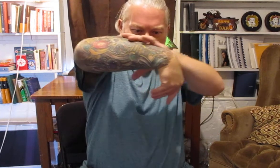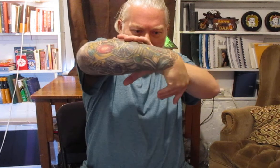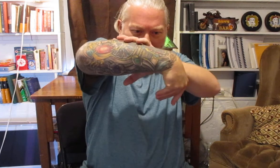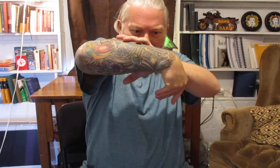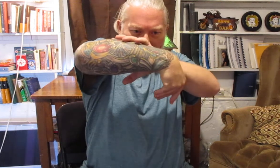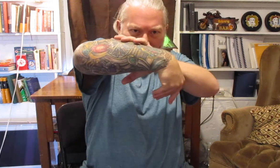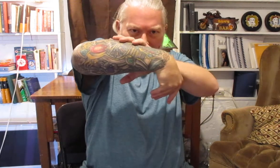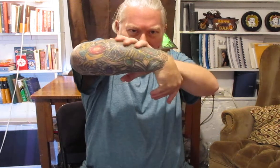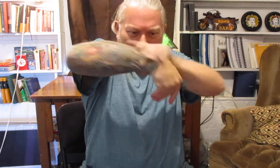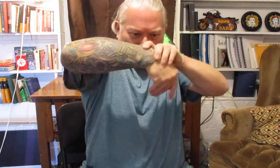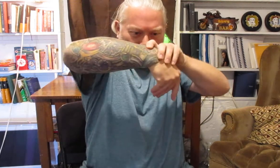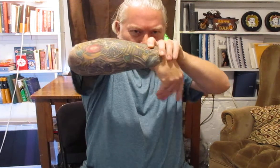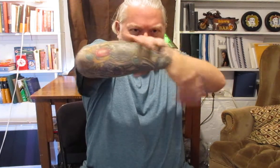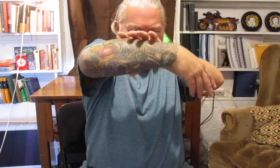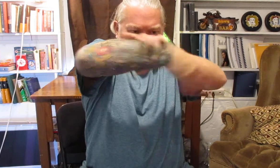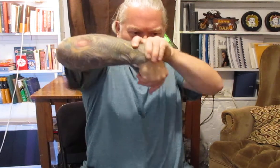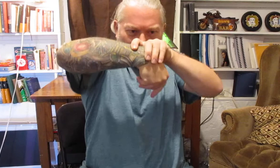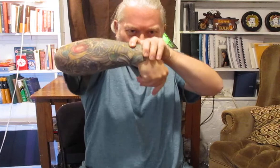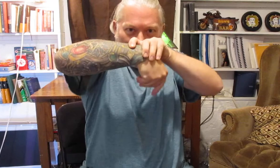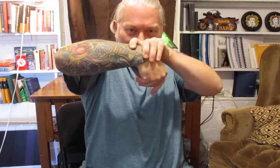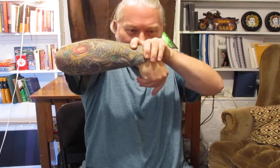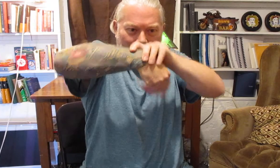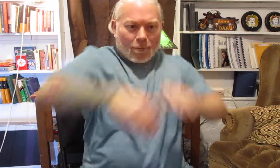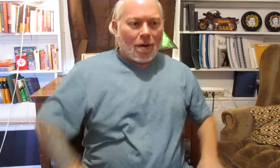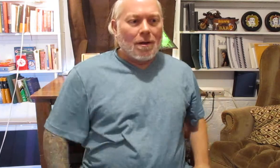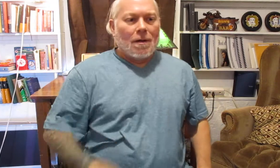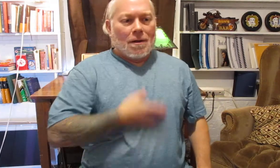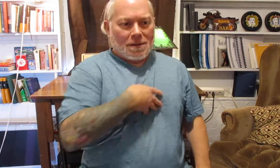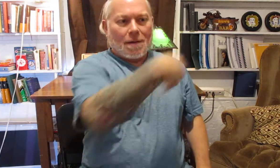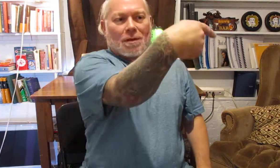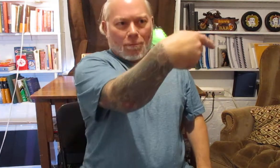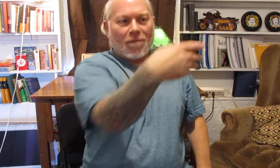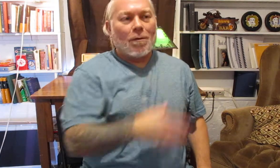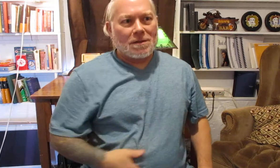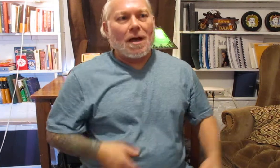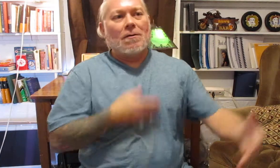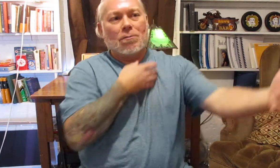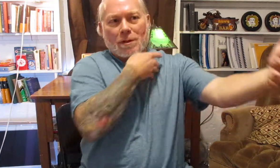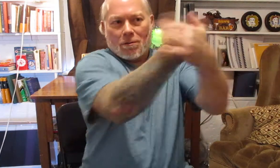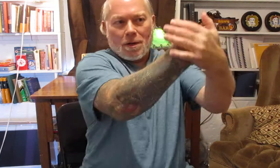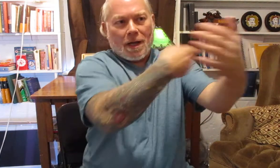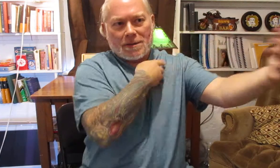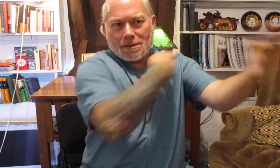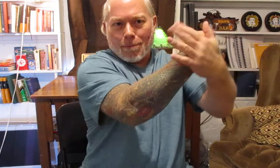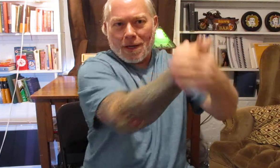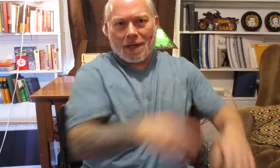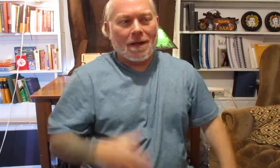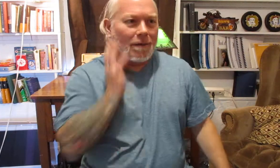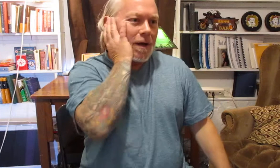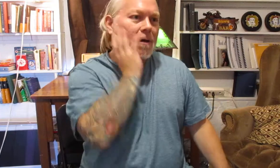hook and then it comes back and that hook locks in well the same thing with Folk Sao is when you hit somebody in the in